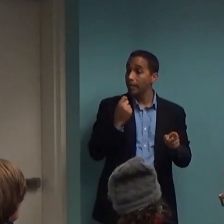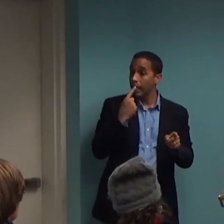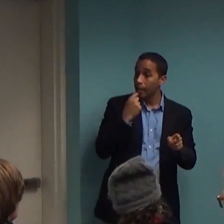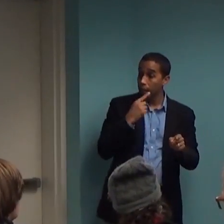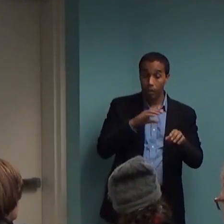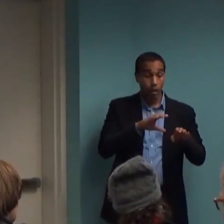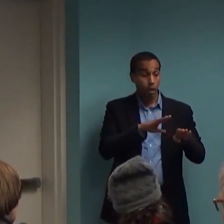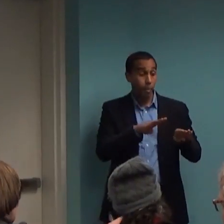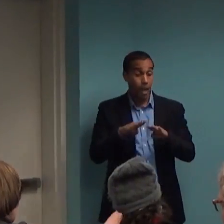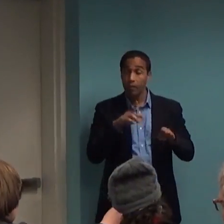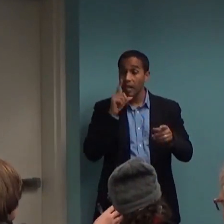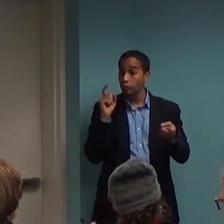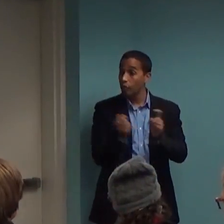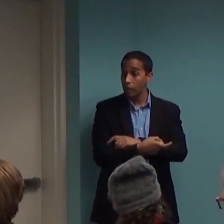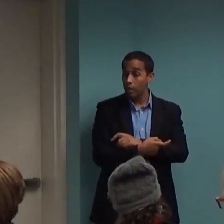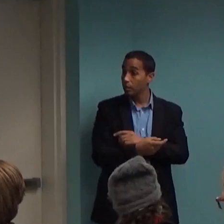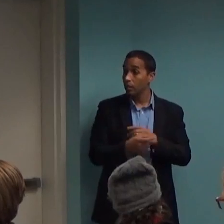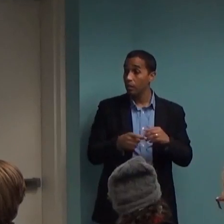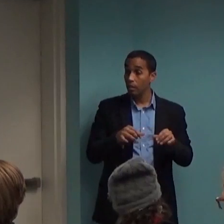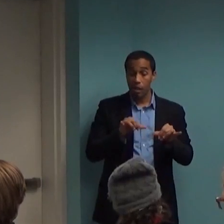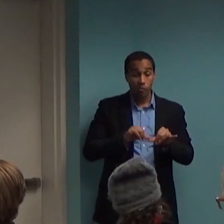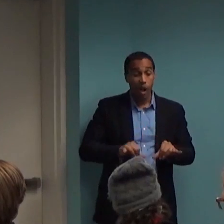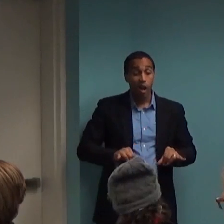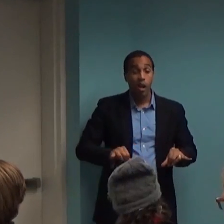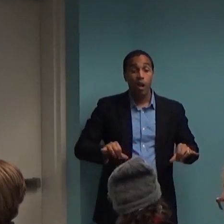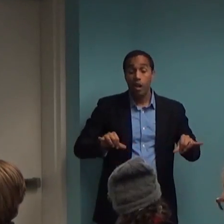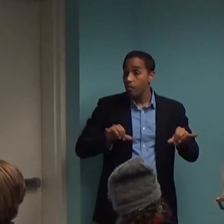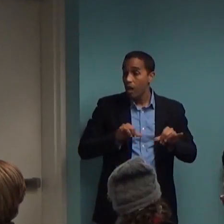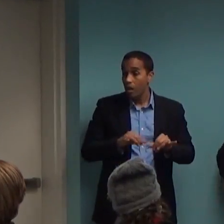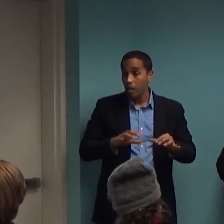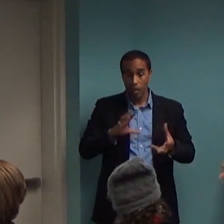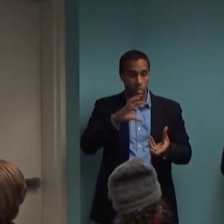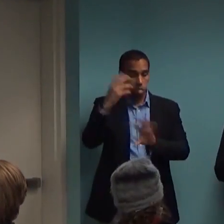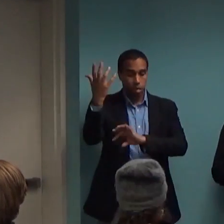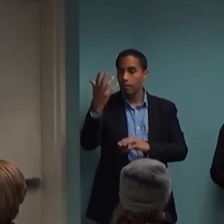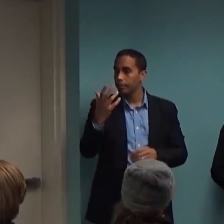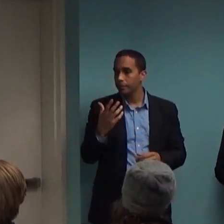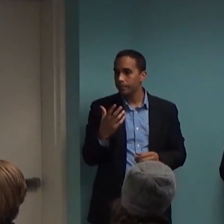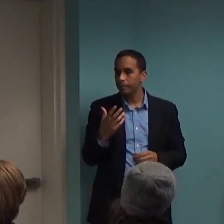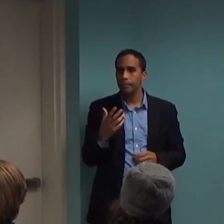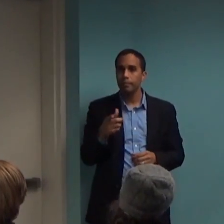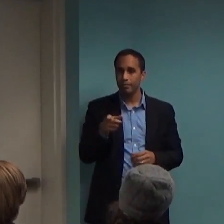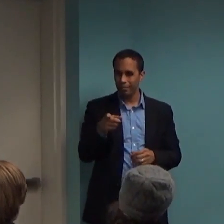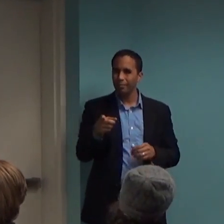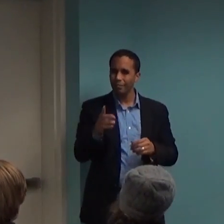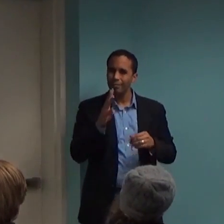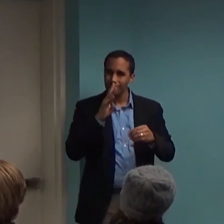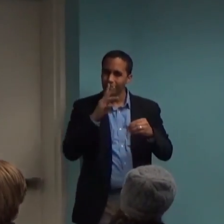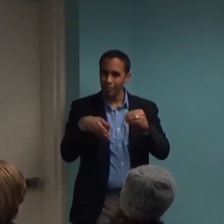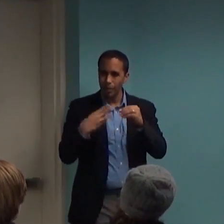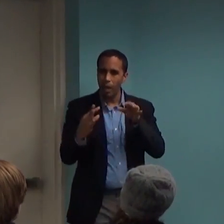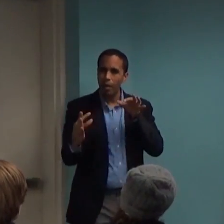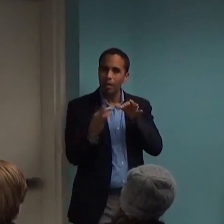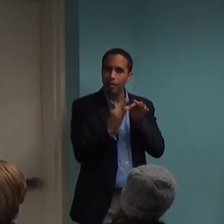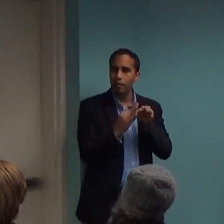change, and they just, you know. Well, there's a little bit of a broader cultural issue, and we've, you know, it's kind of beyond the scope of our discussion tonight, but